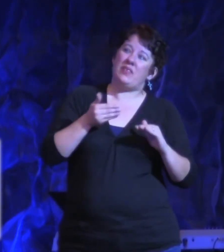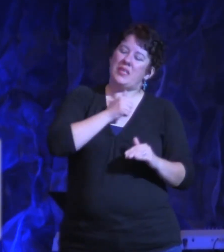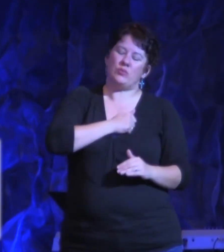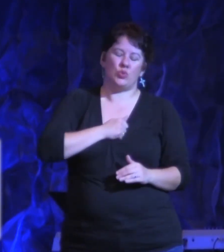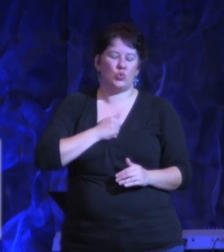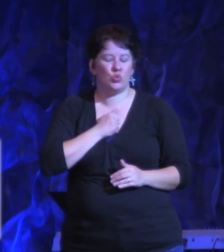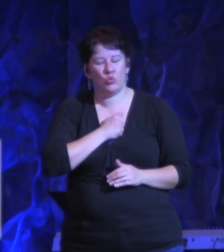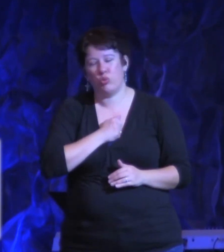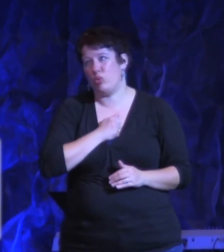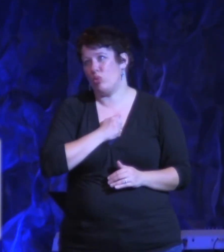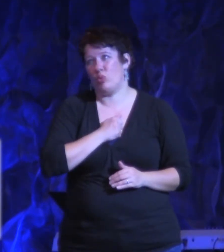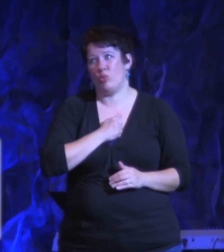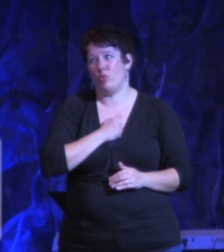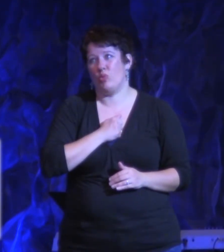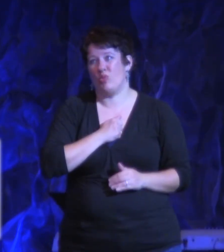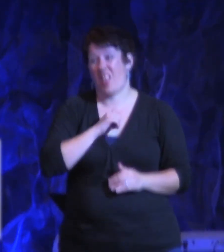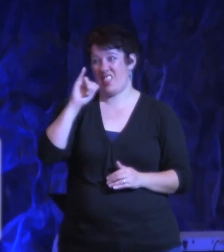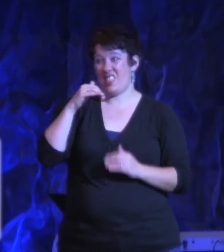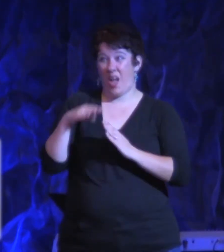I want this barrier broken